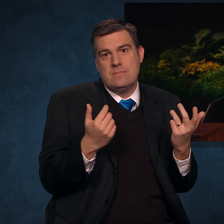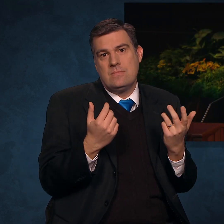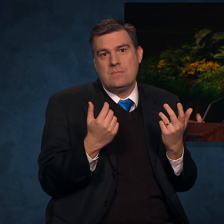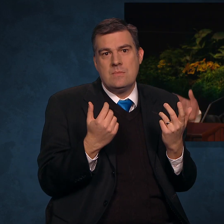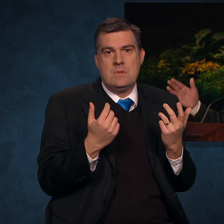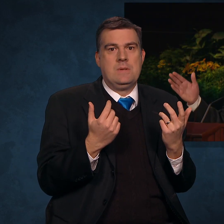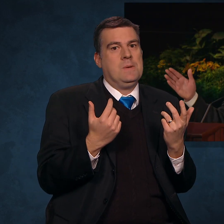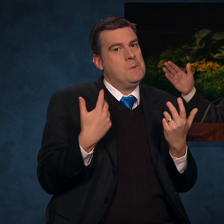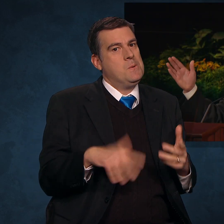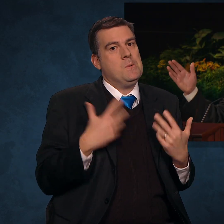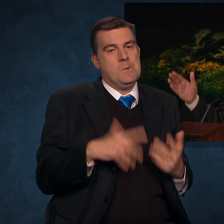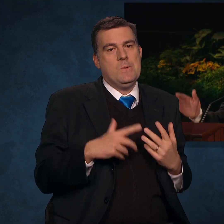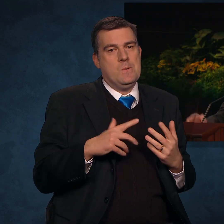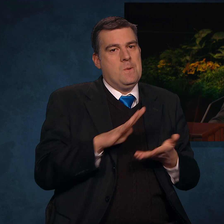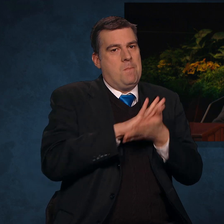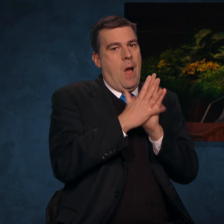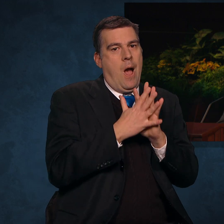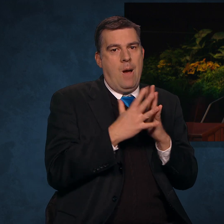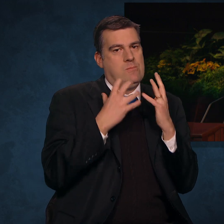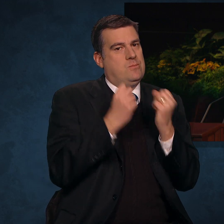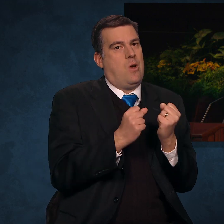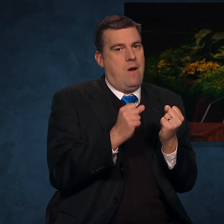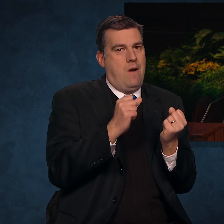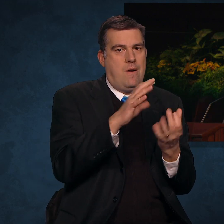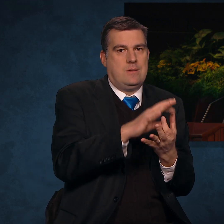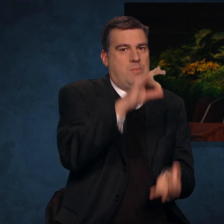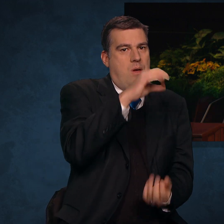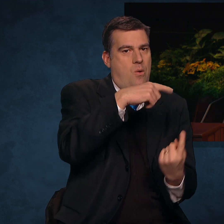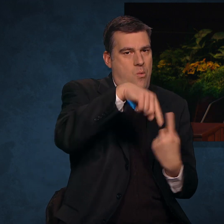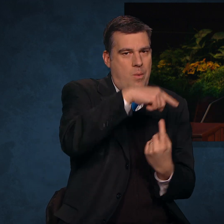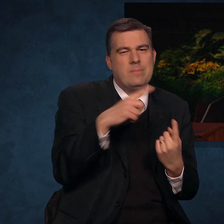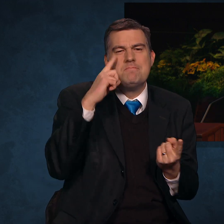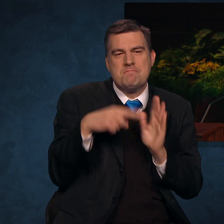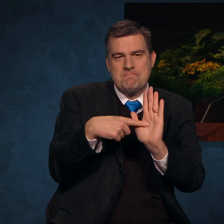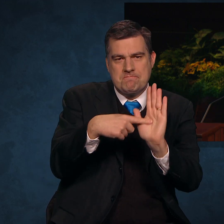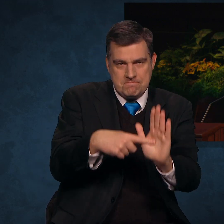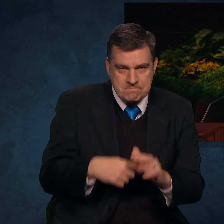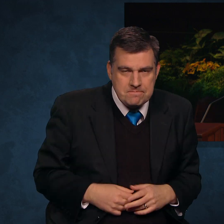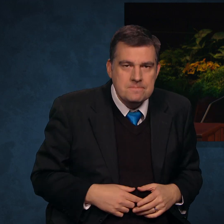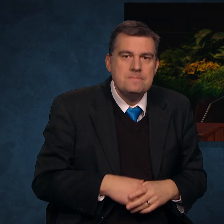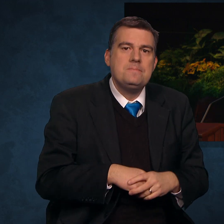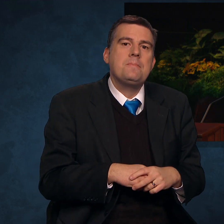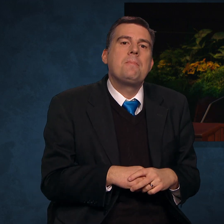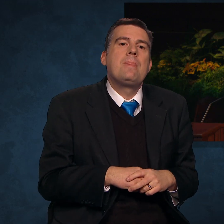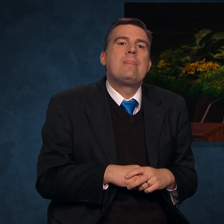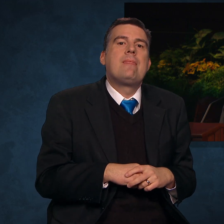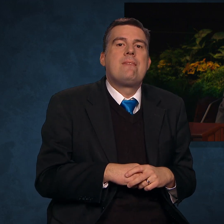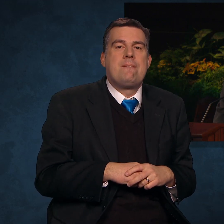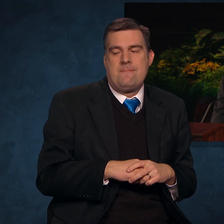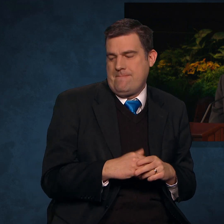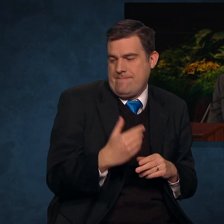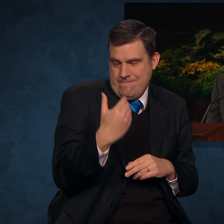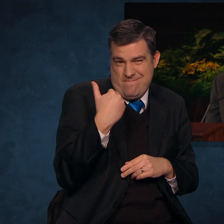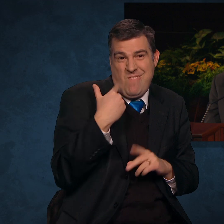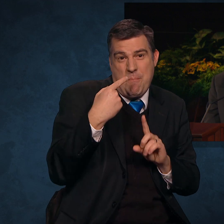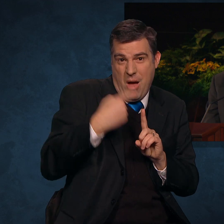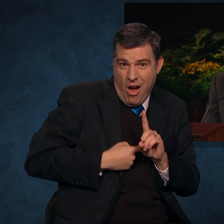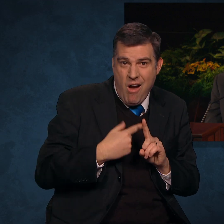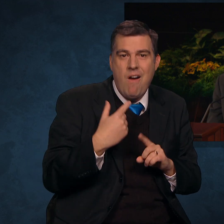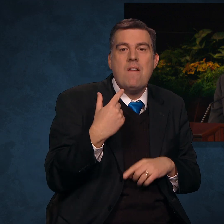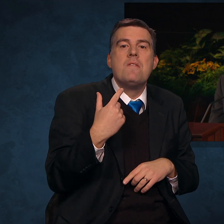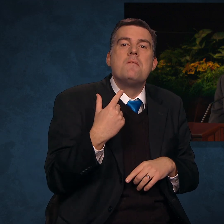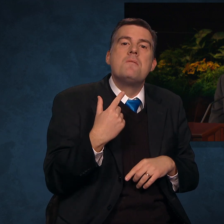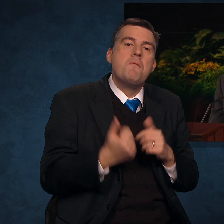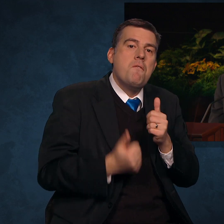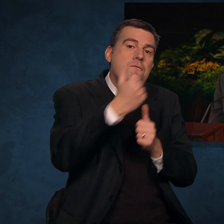stirs strong spiritual whirlwinds. Let me share an example. This past month, the First